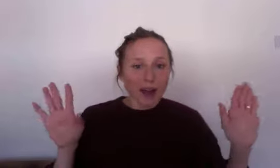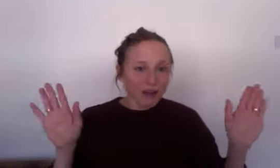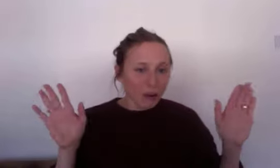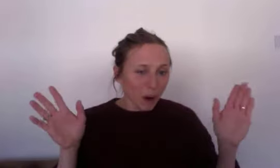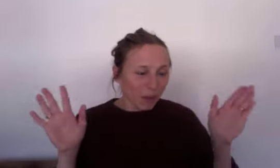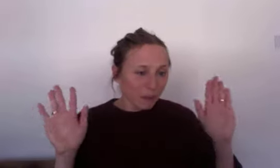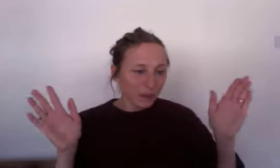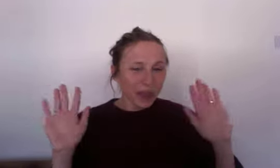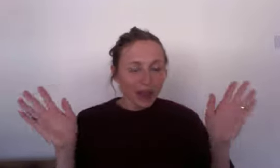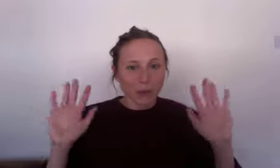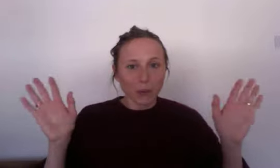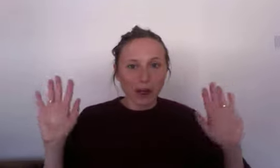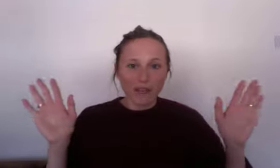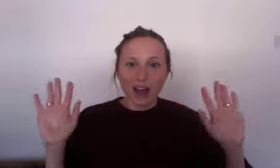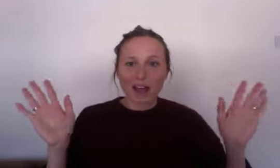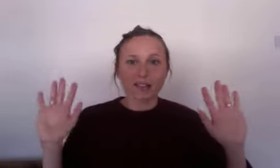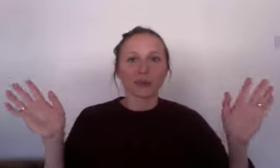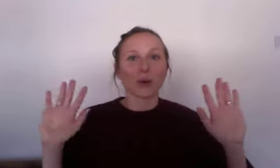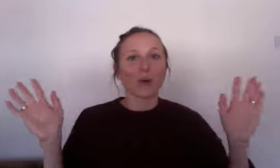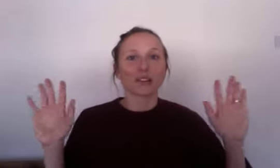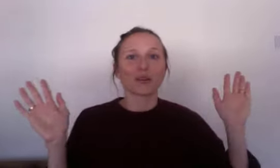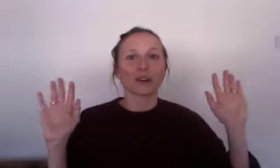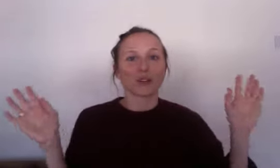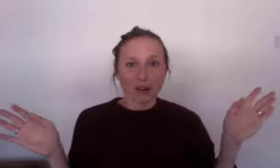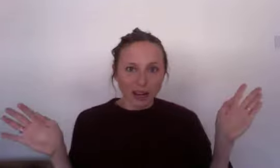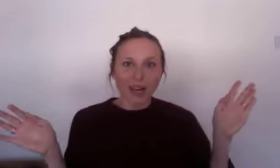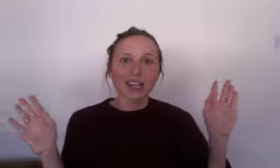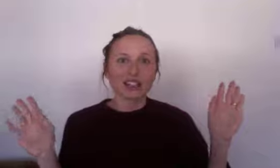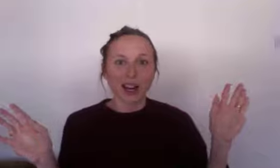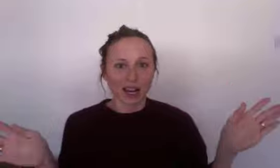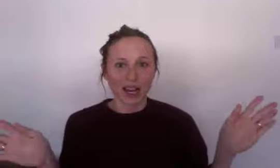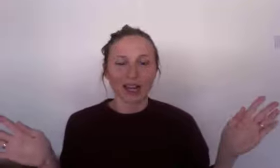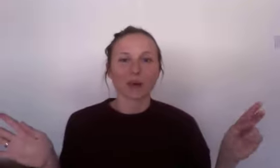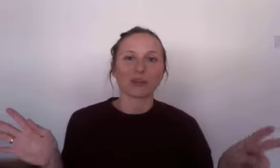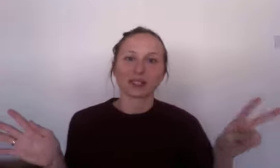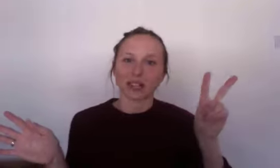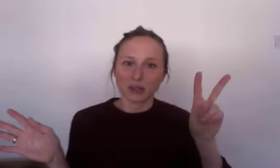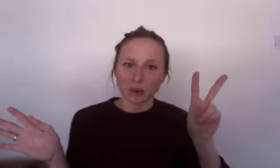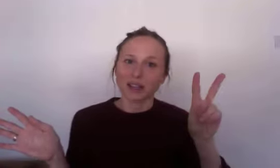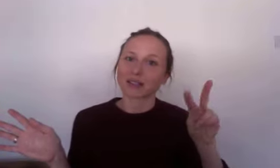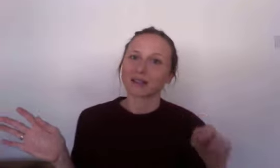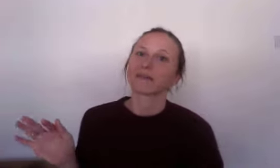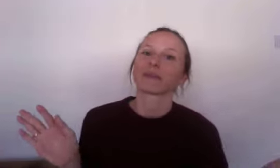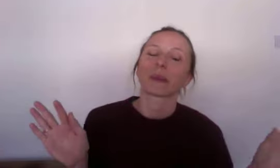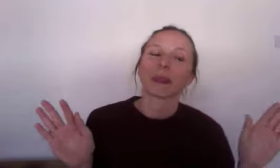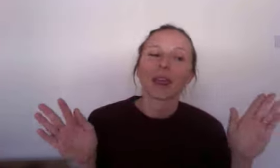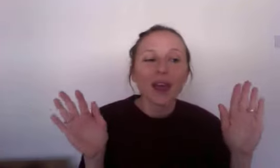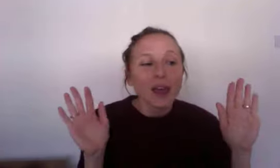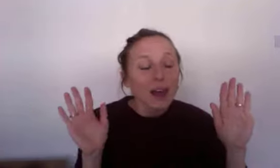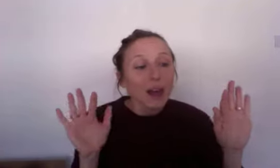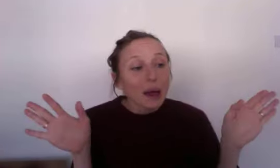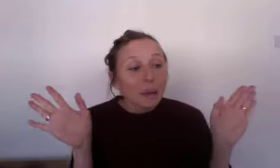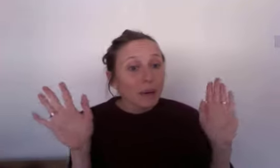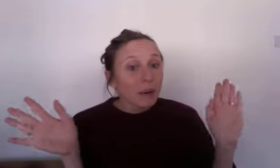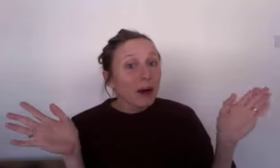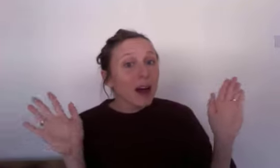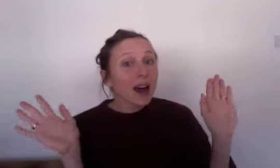everyone and we wave our hands and we always do it really gently and we sing it twice bye bye